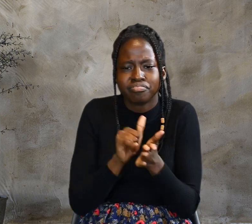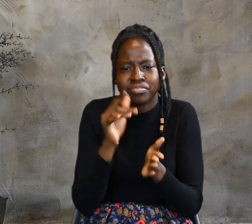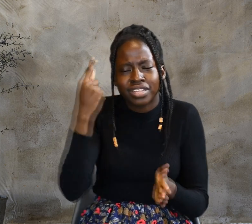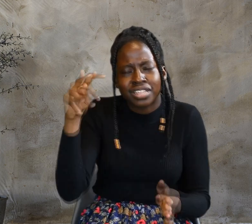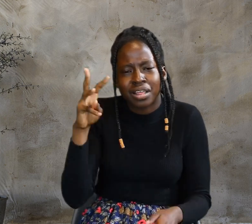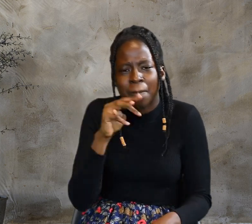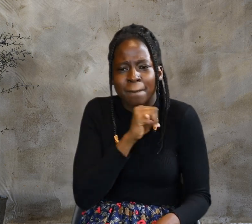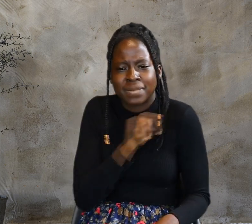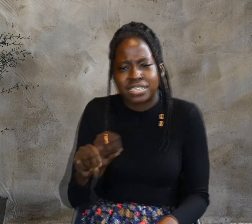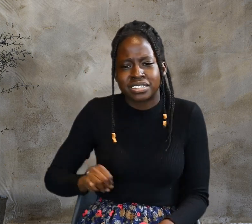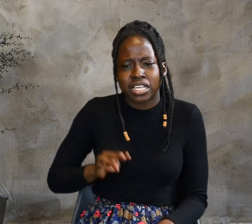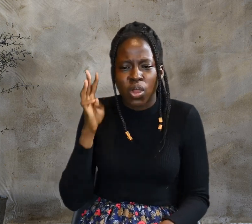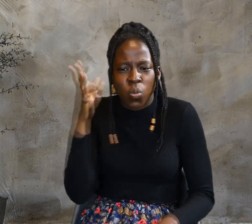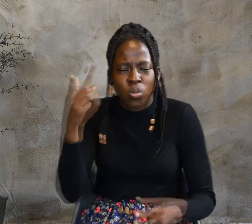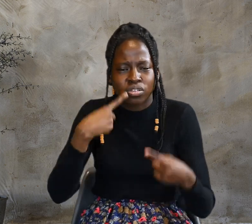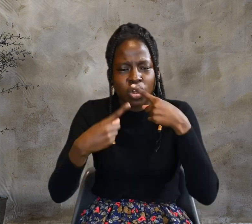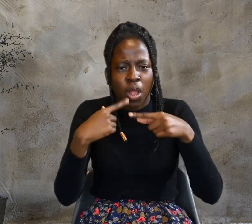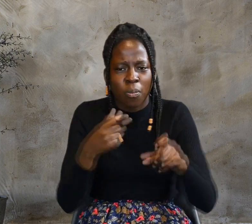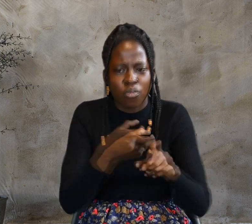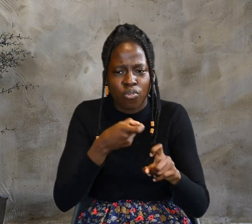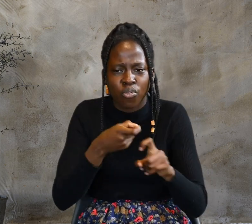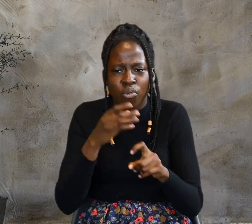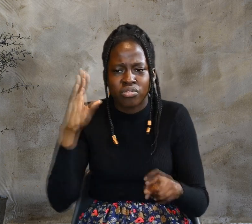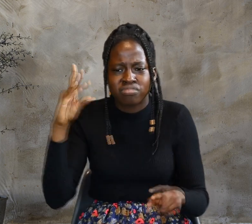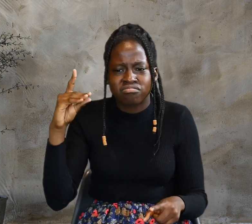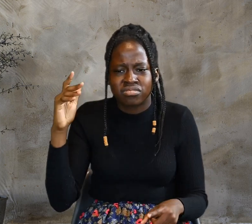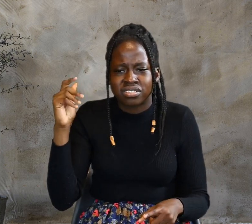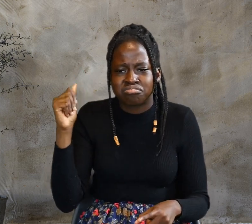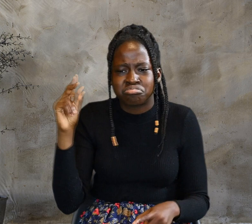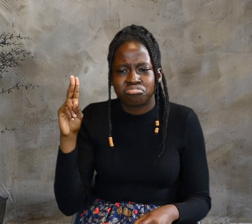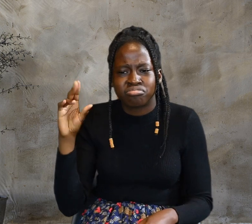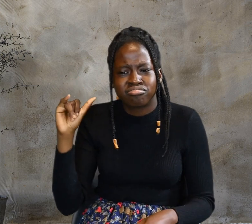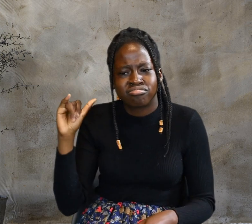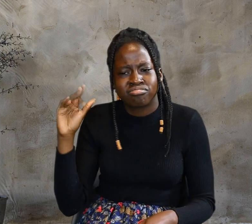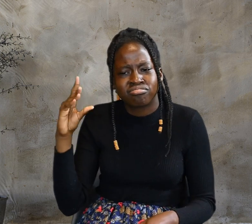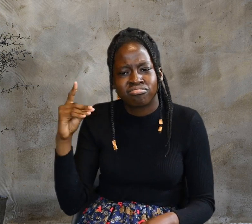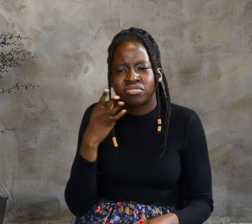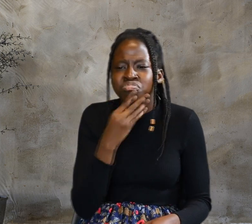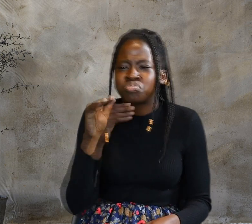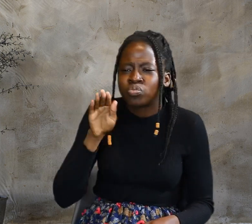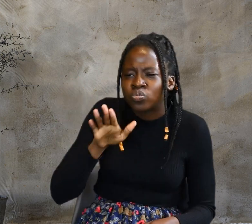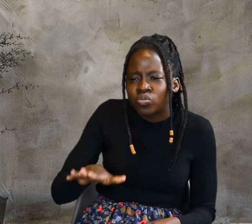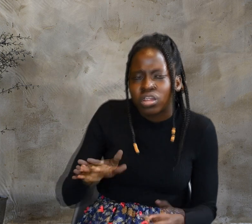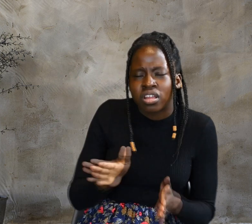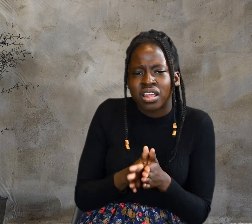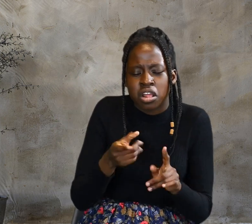from David's descendants and from Bethlehem?